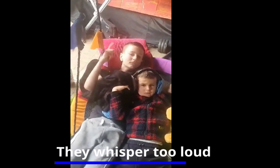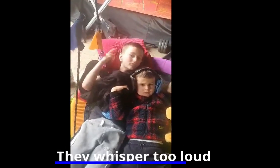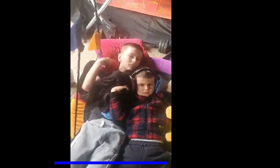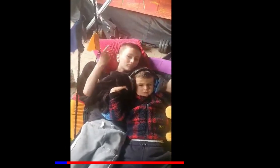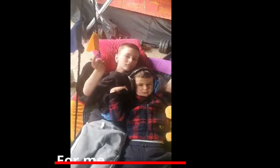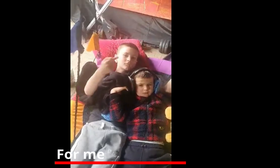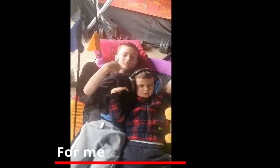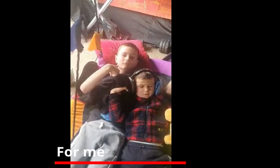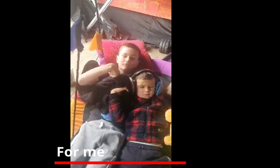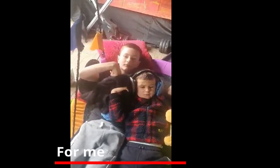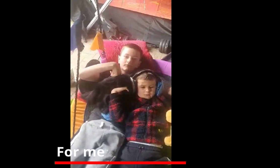loud for me